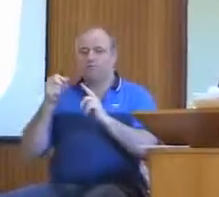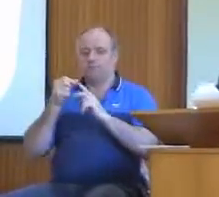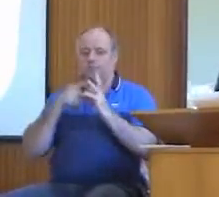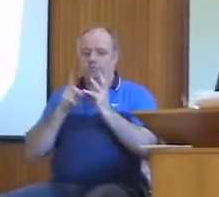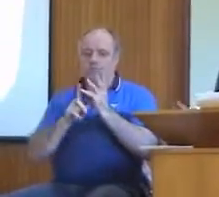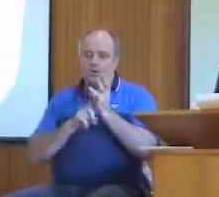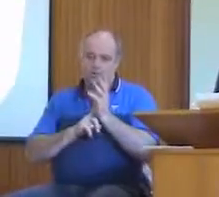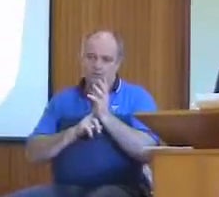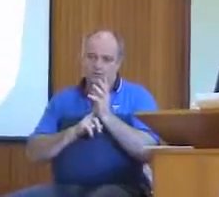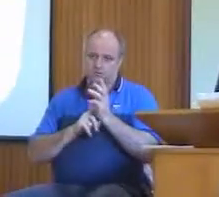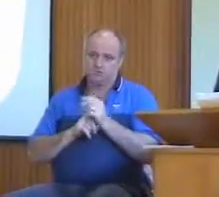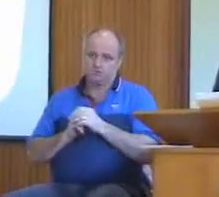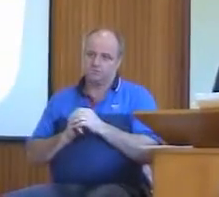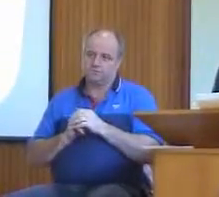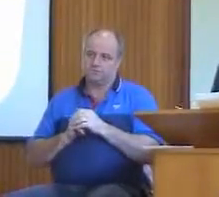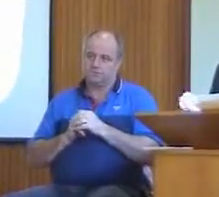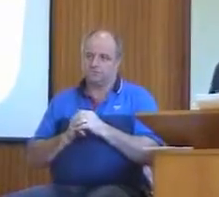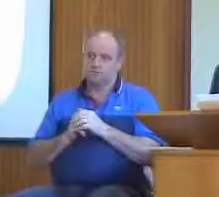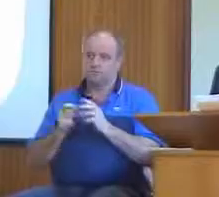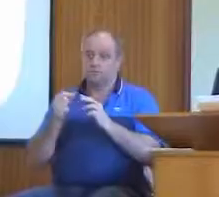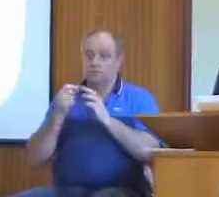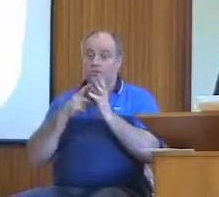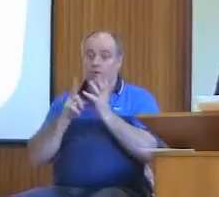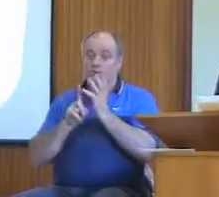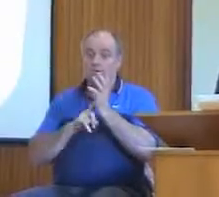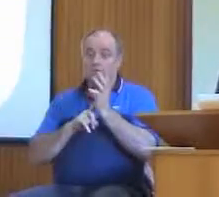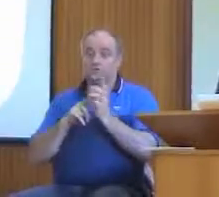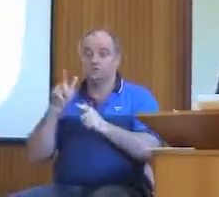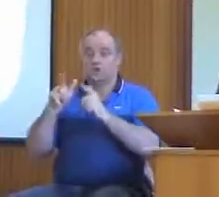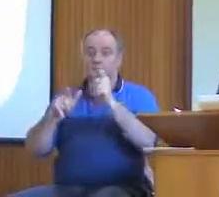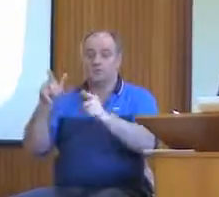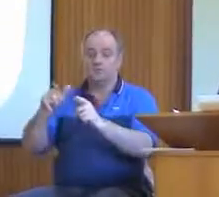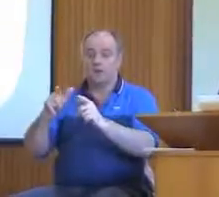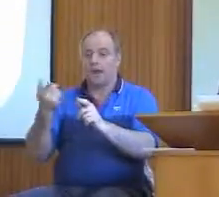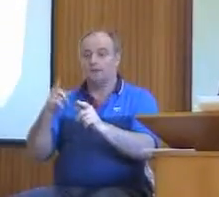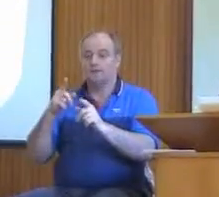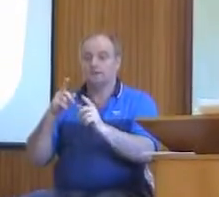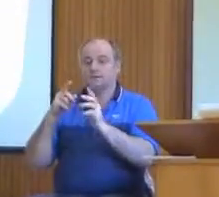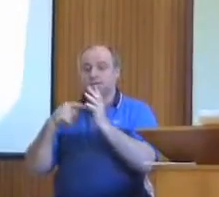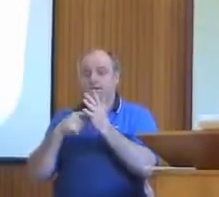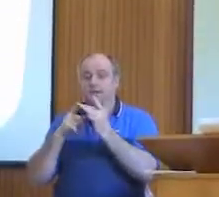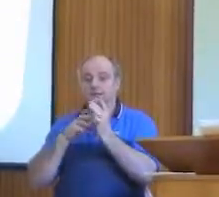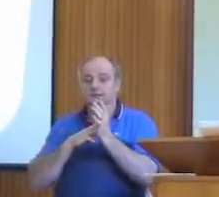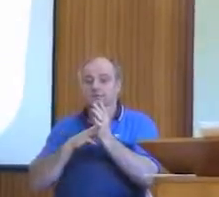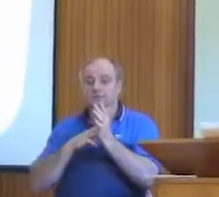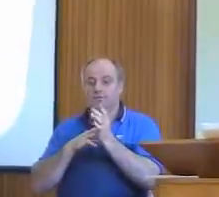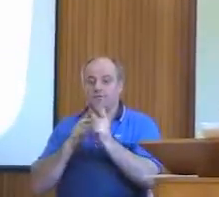Where Paul went in his earlier years, Timothy went. He heard what Paul said,